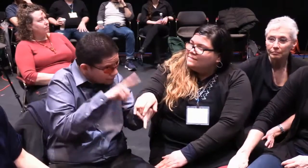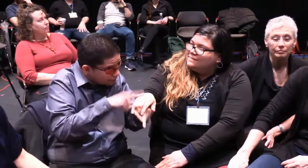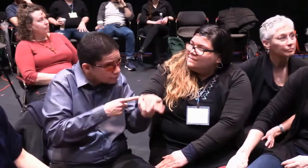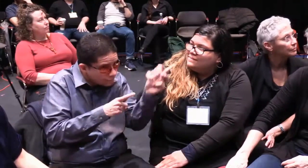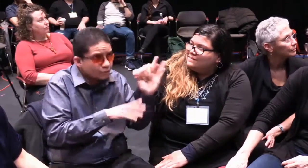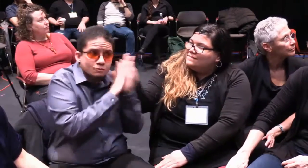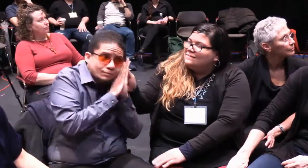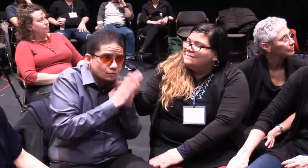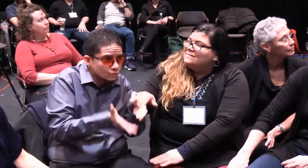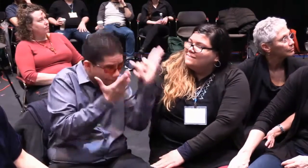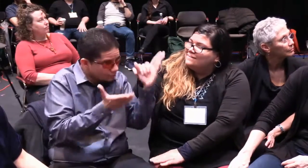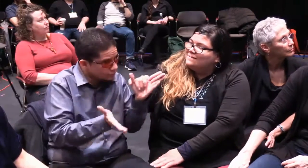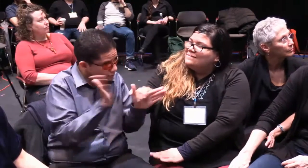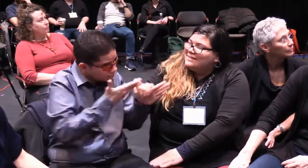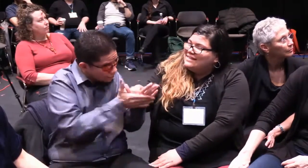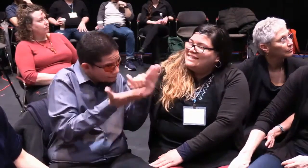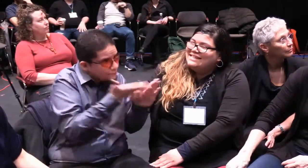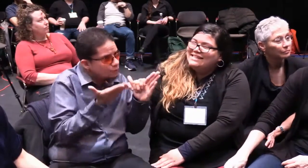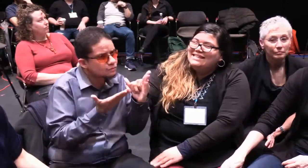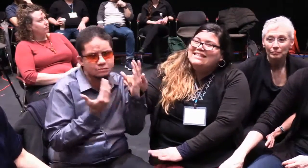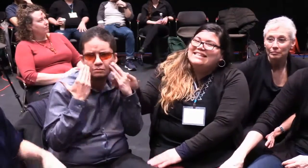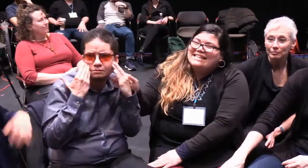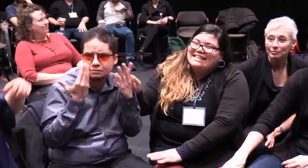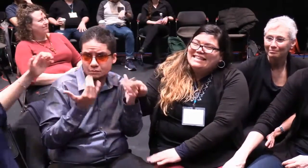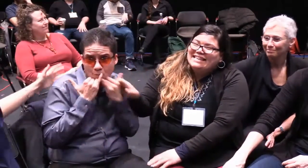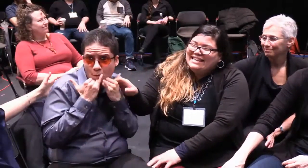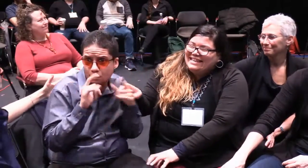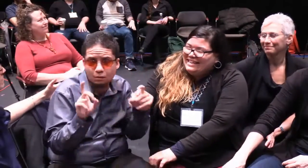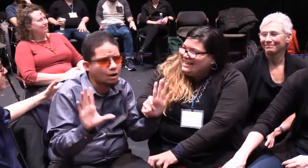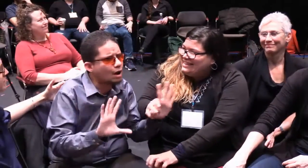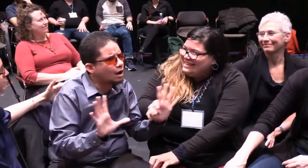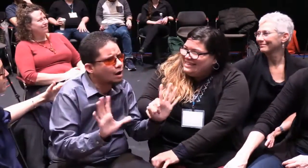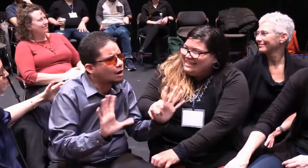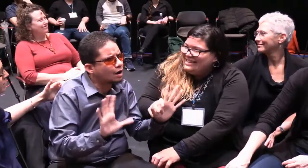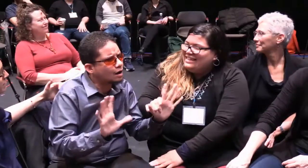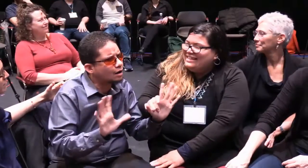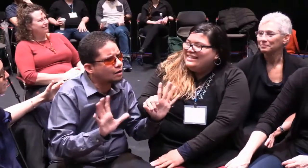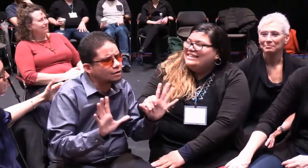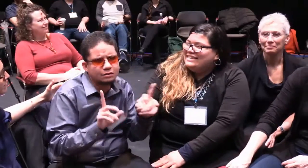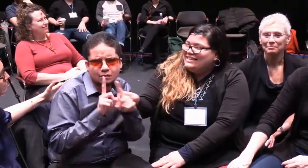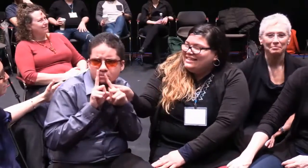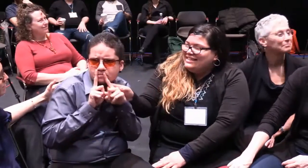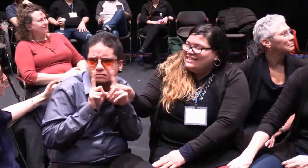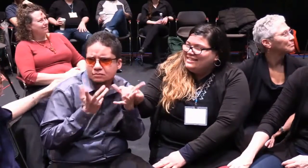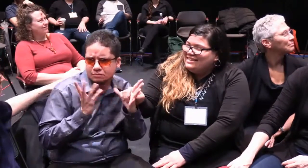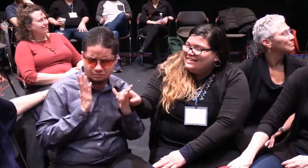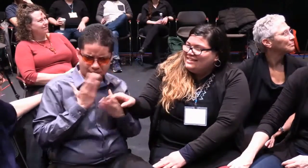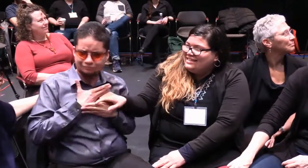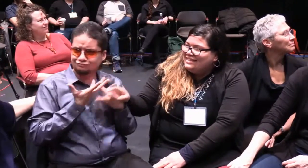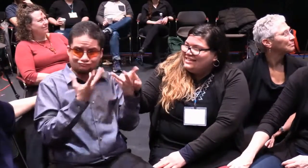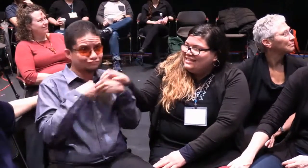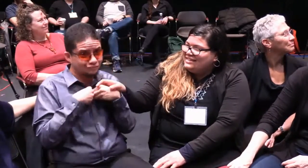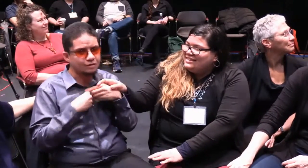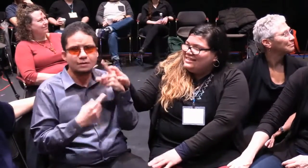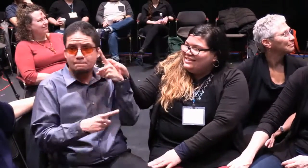a cultural difference, right? So, you know, the way we communicate, people can be